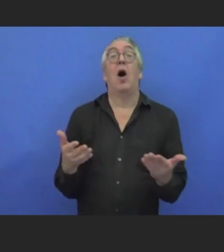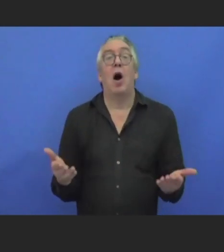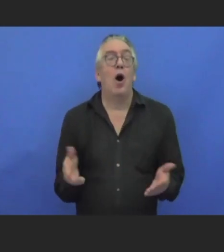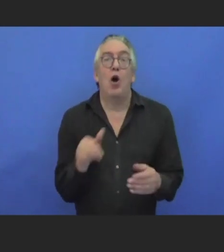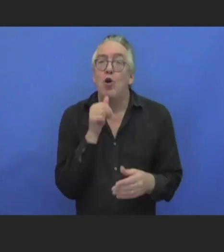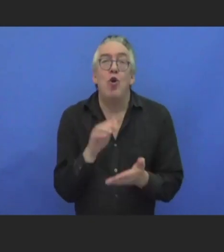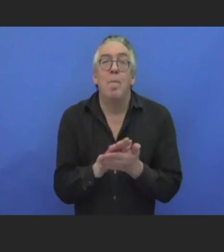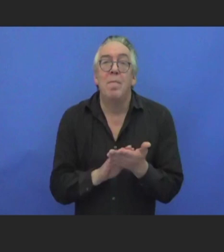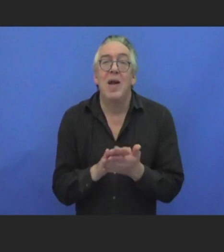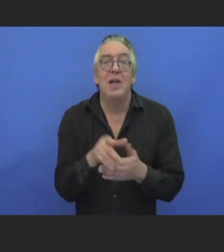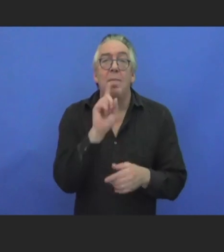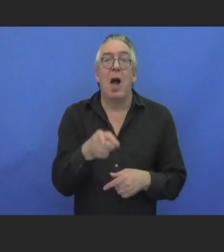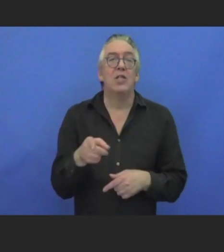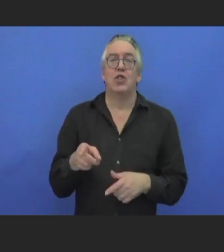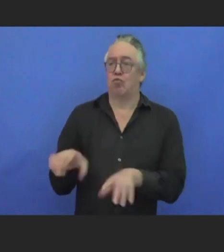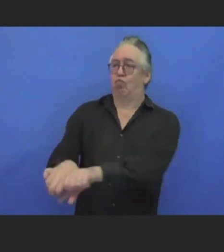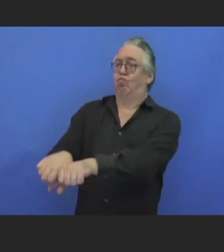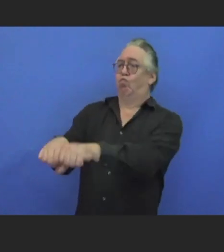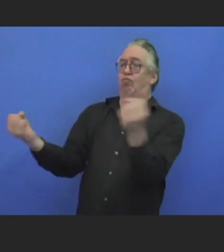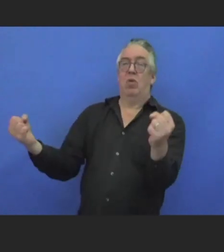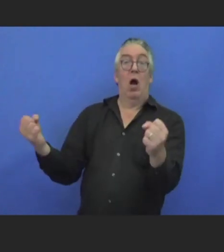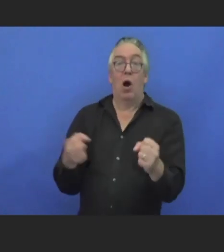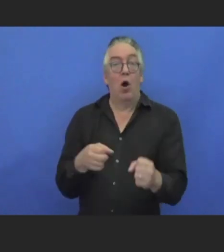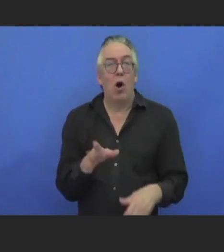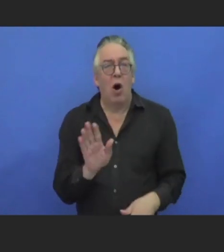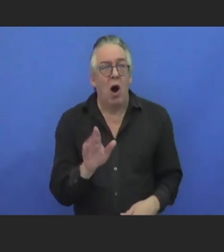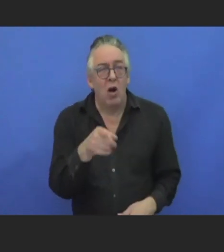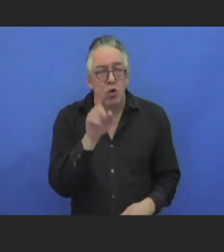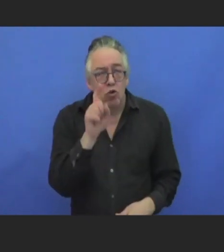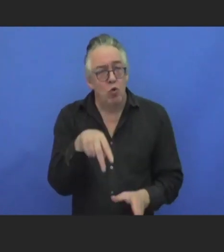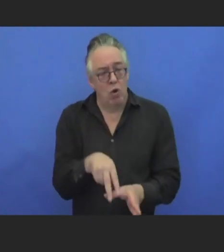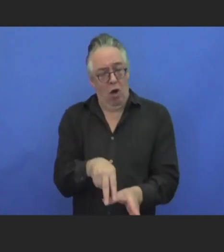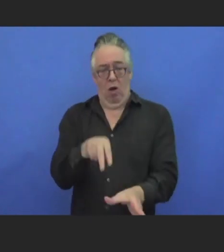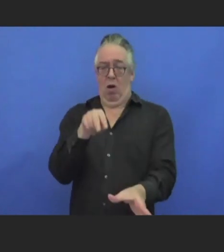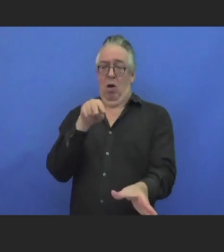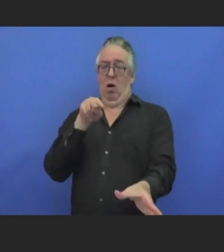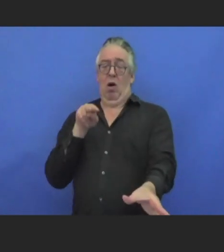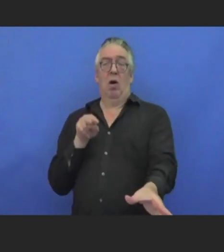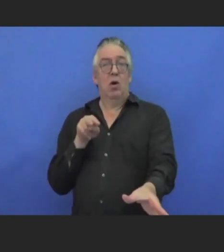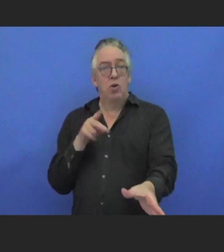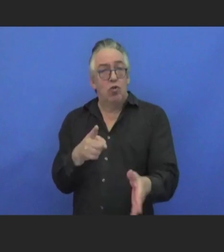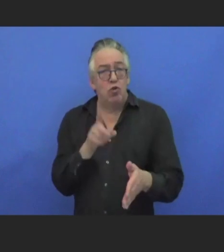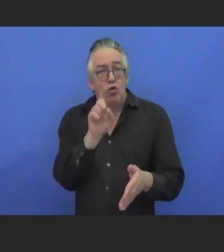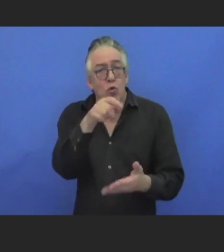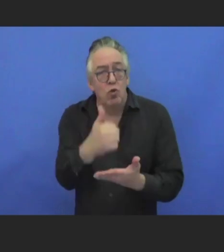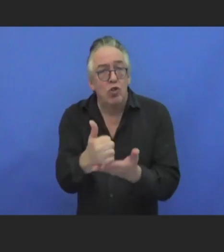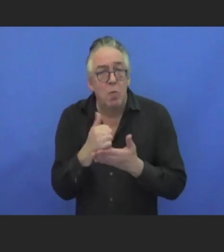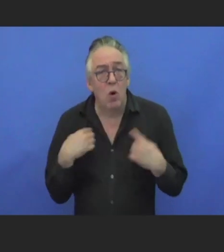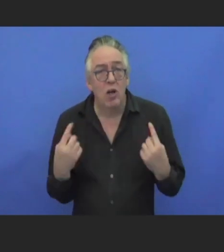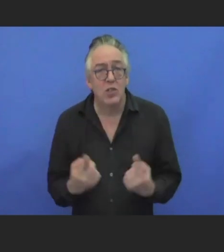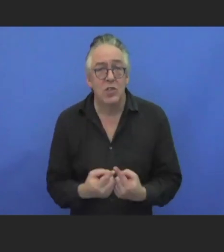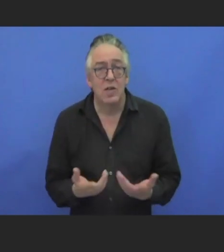mean that you need to shut it down. You should be able to support it. Because just as